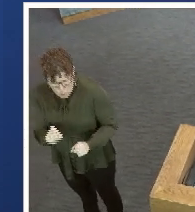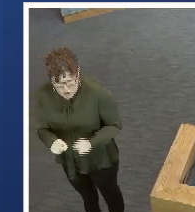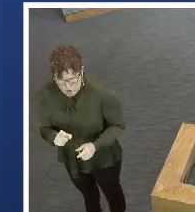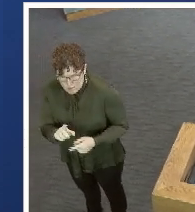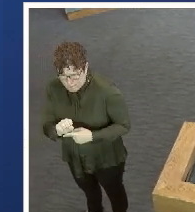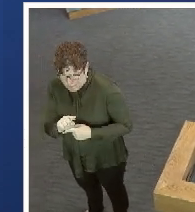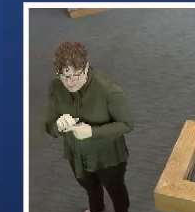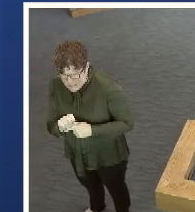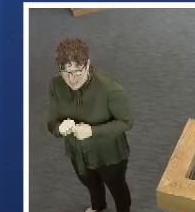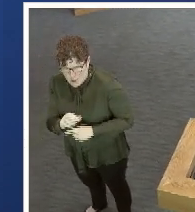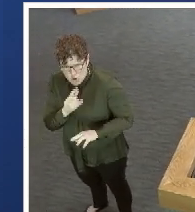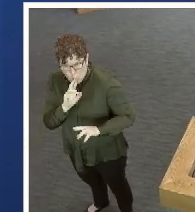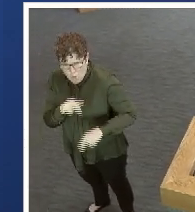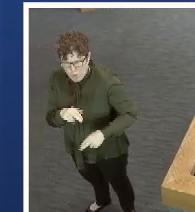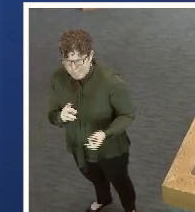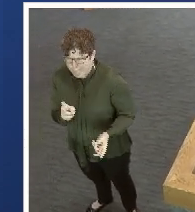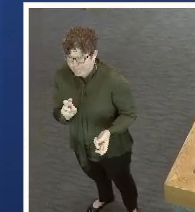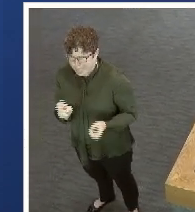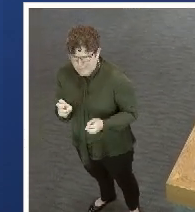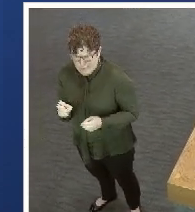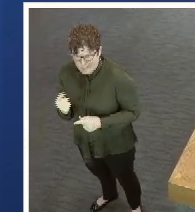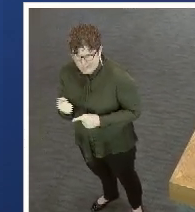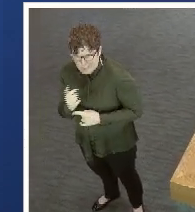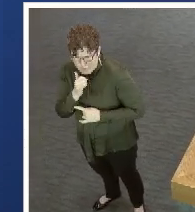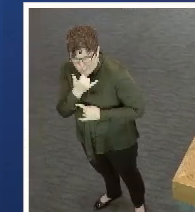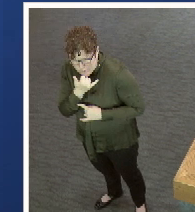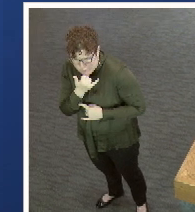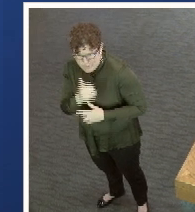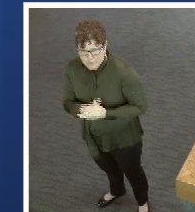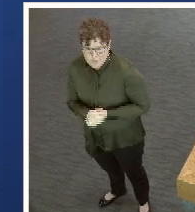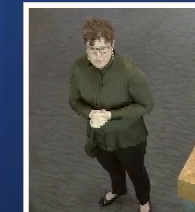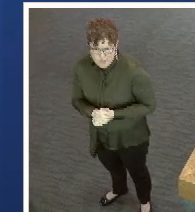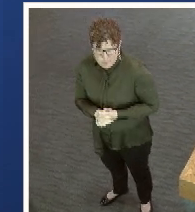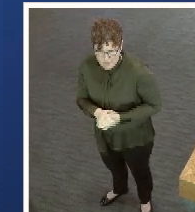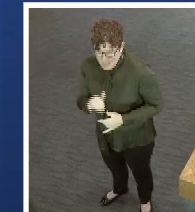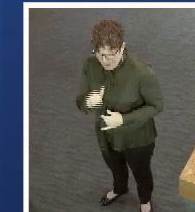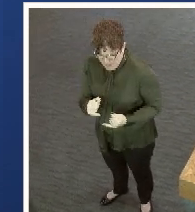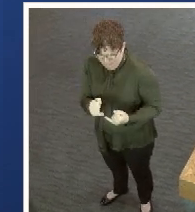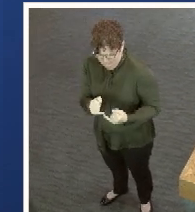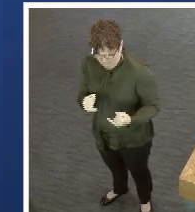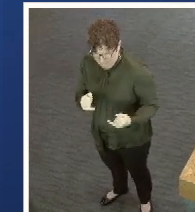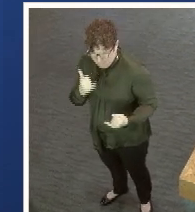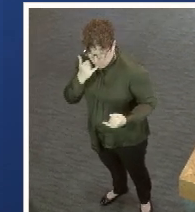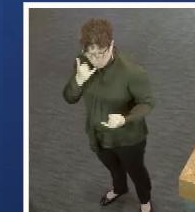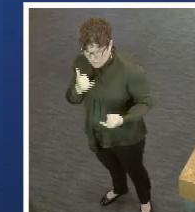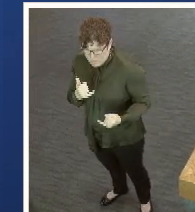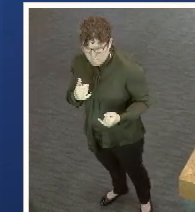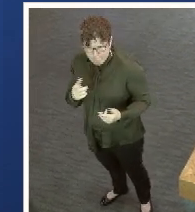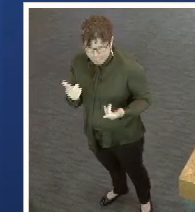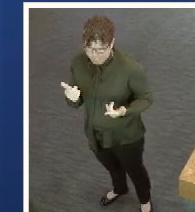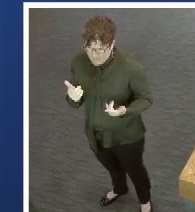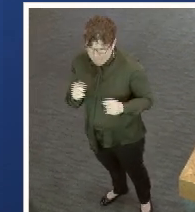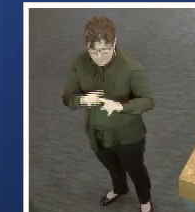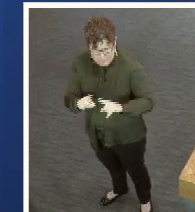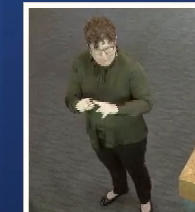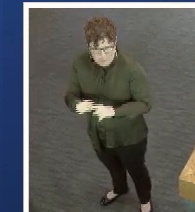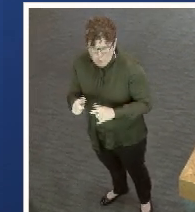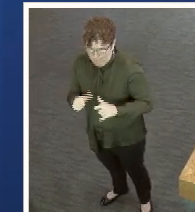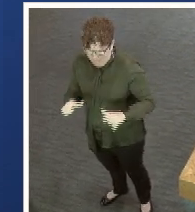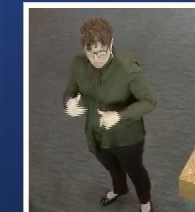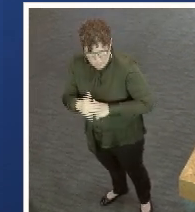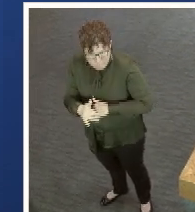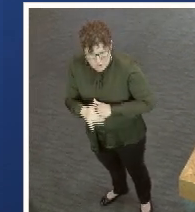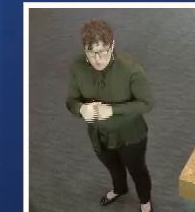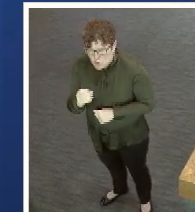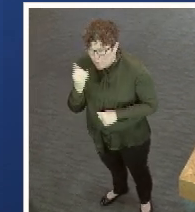status, to report an issue if there's something going on. That line also serves multiple languages. So if you have a